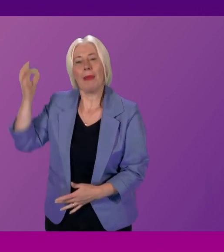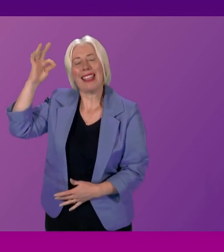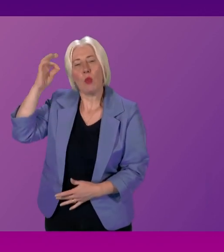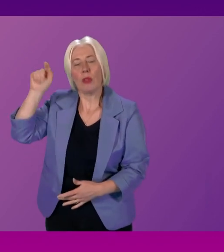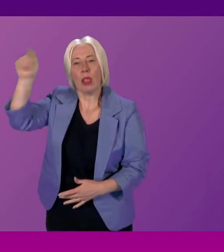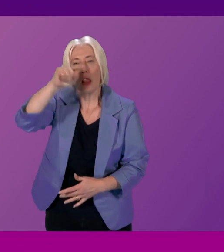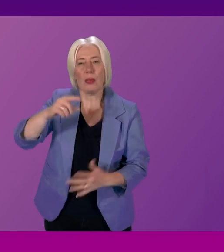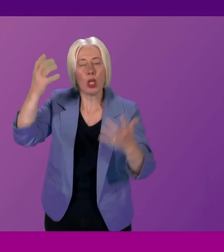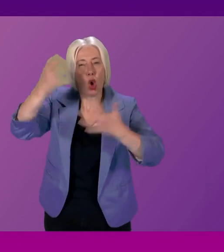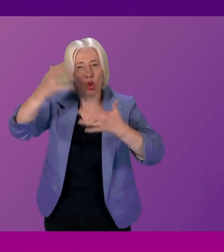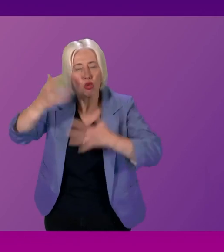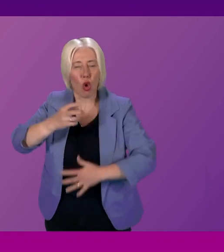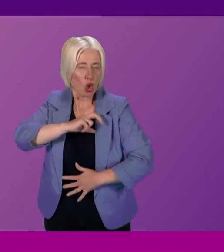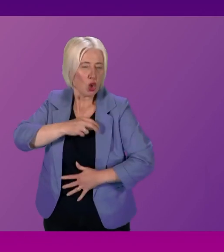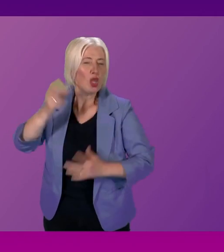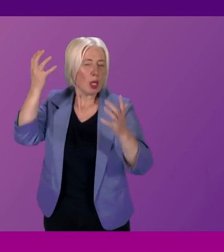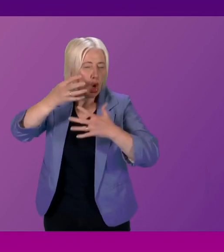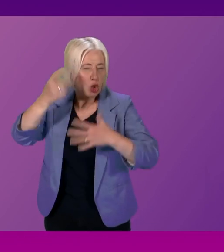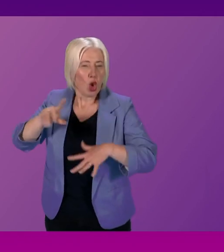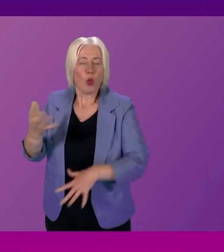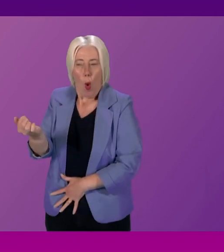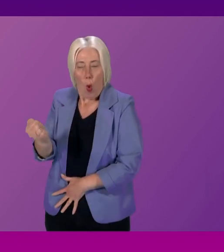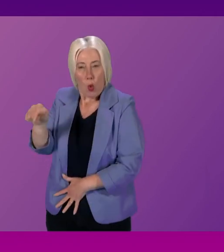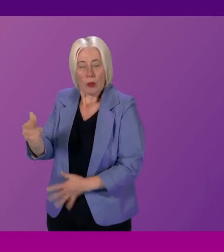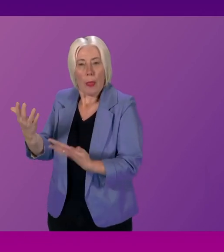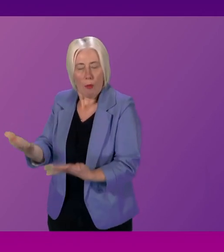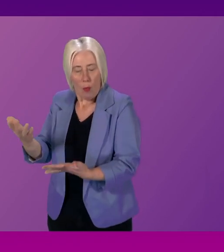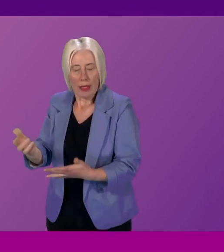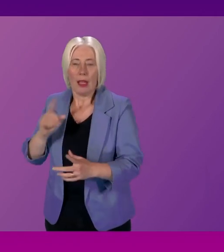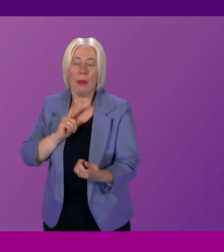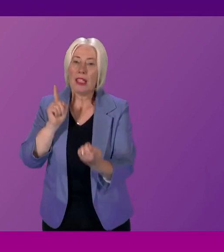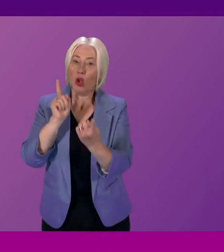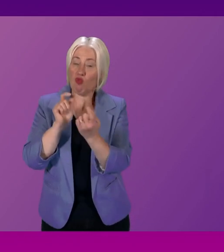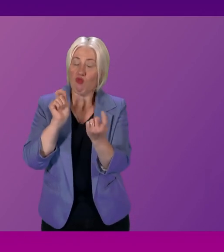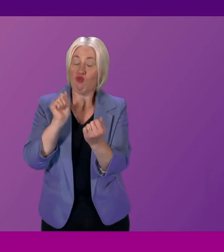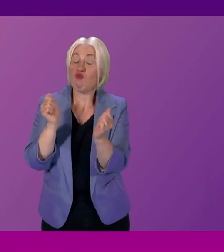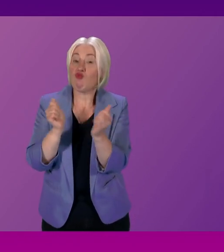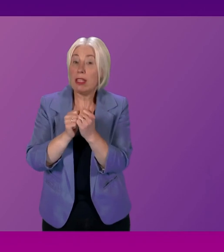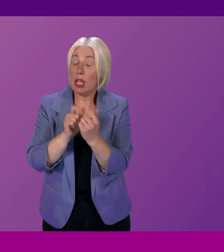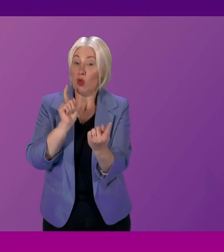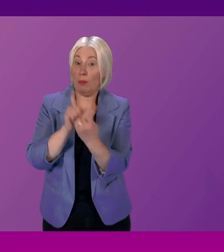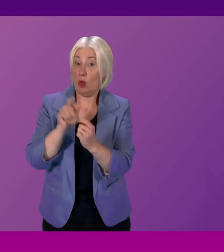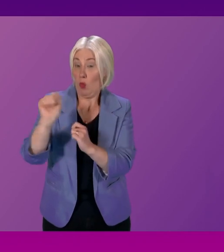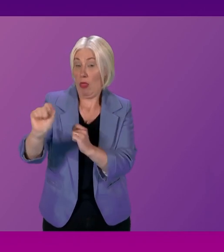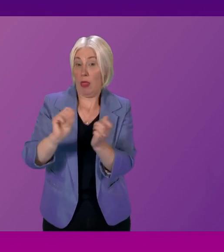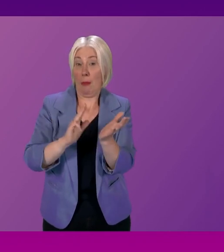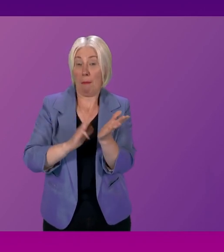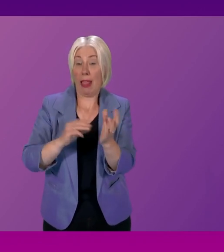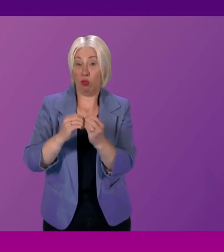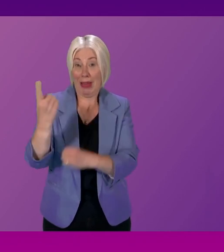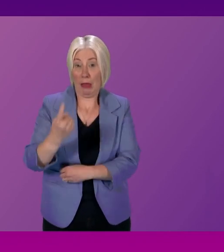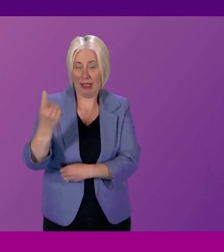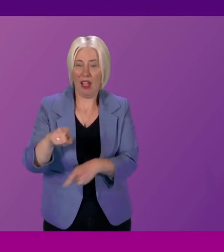by trade unions. And, of course, I will ask the Cabinet Secretary to meet with Miles Briggs and, indeed, with the families who are represented by those who